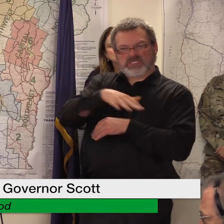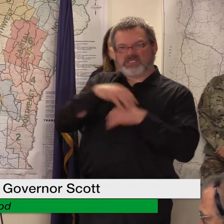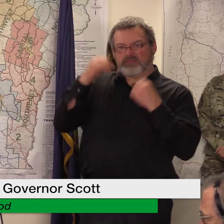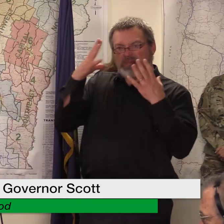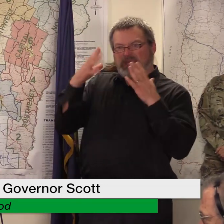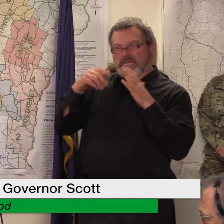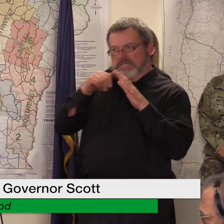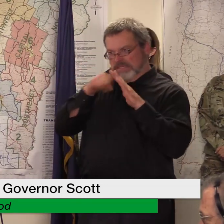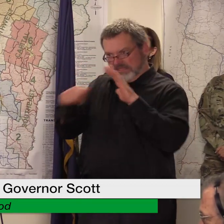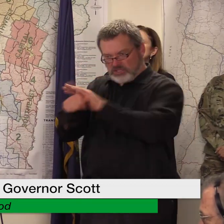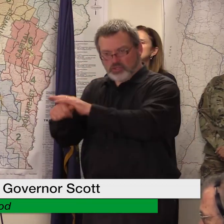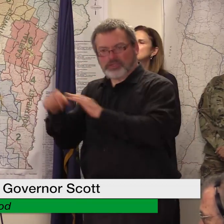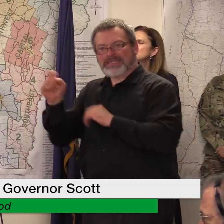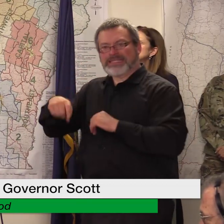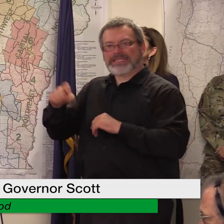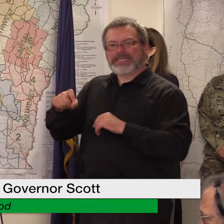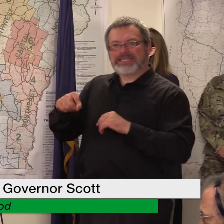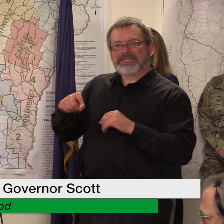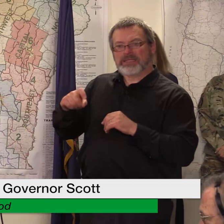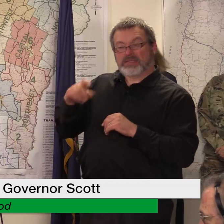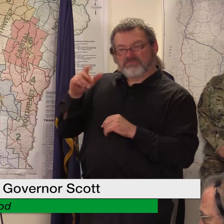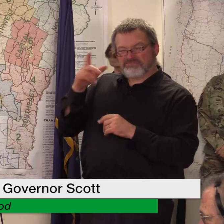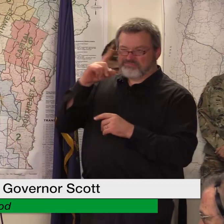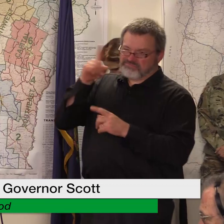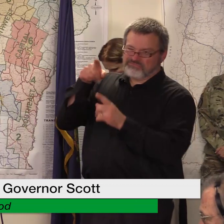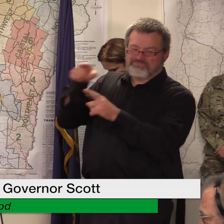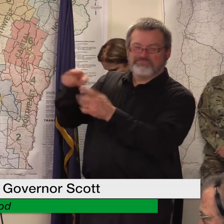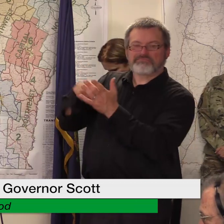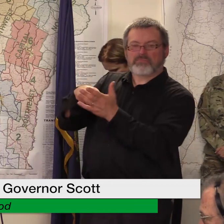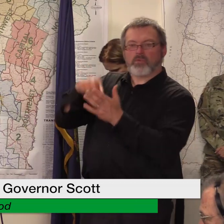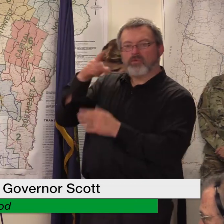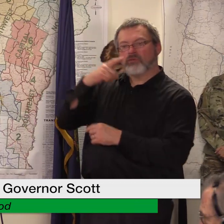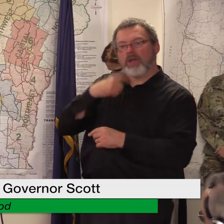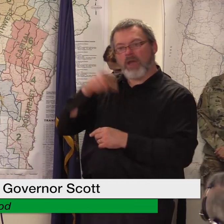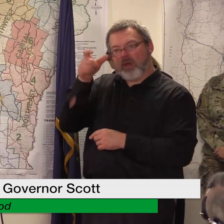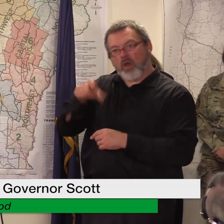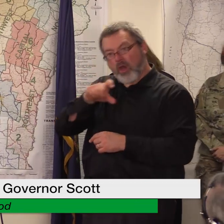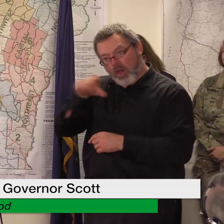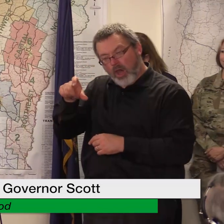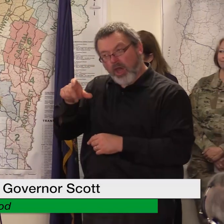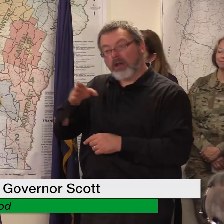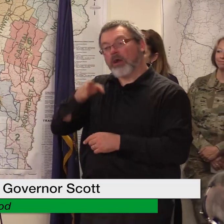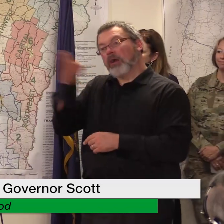in like for like red cross shelters or does that also count people in hotels